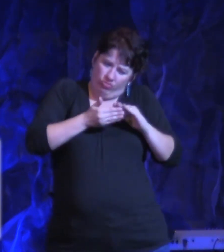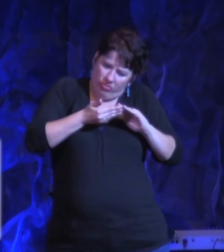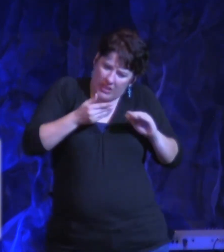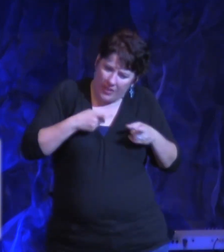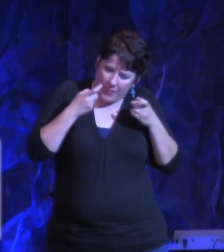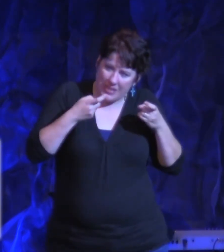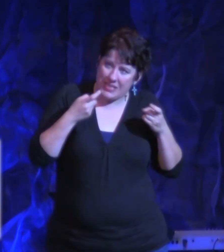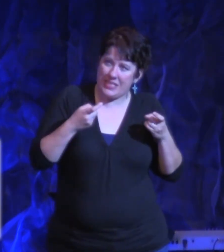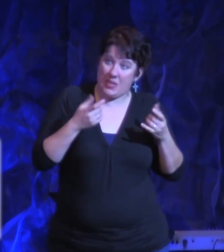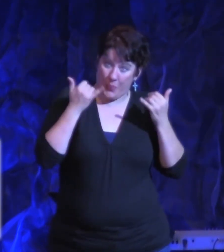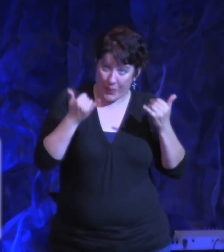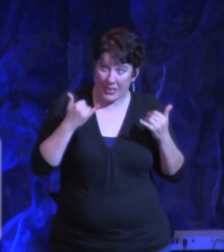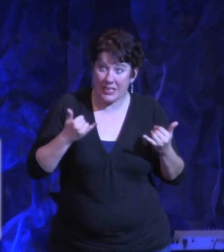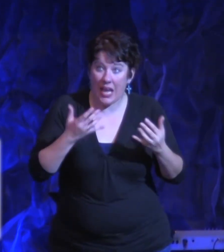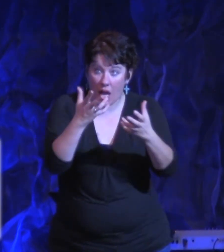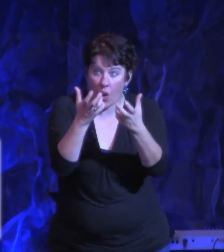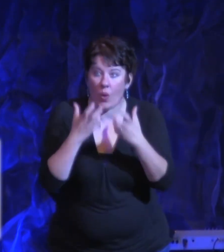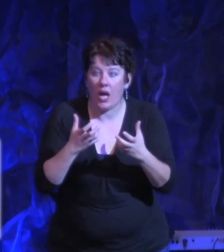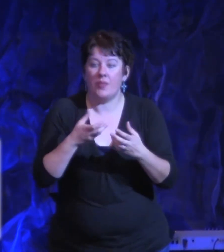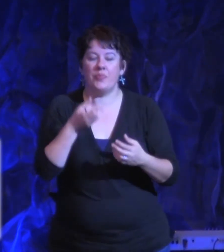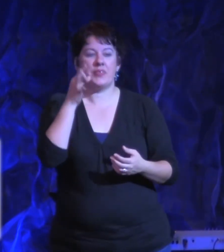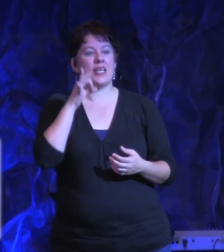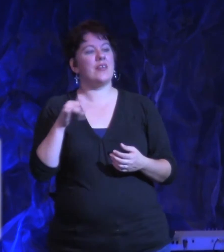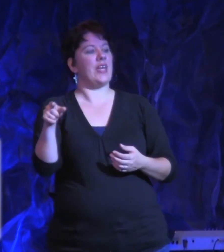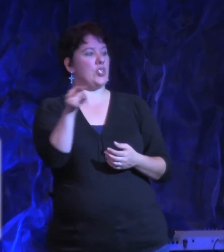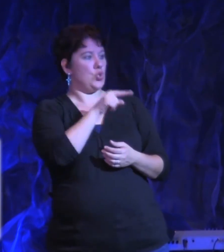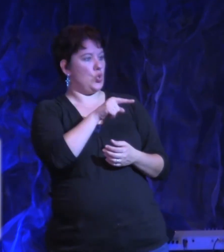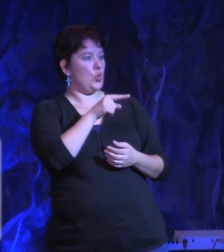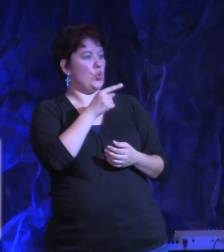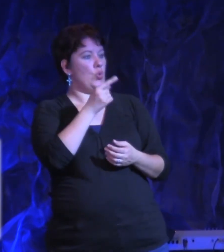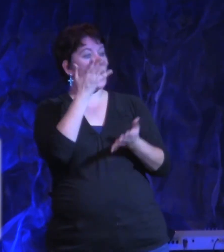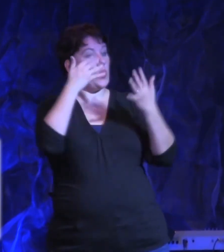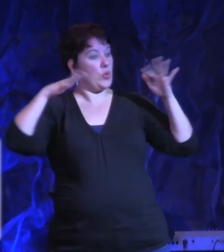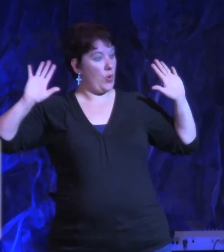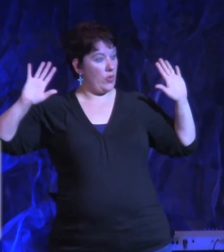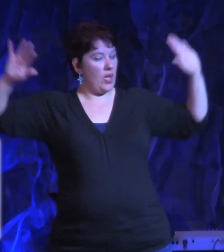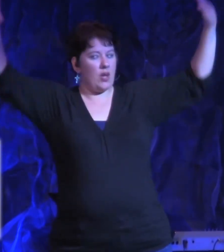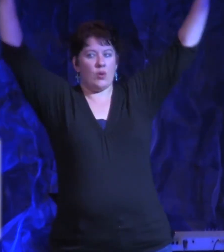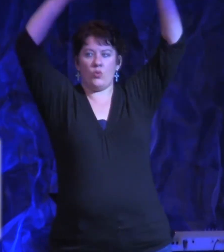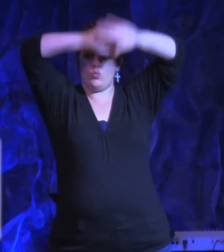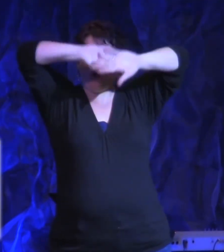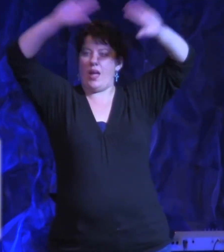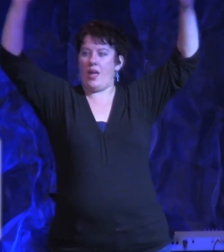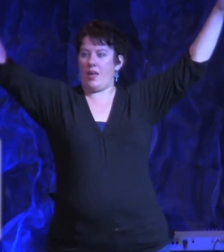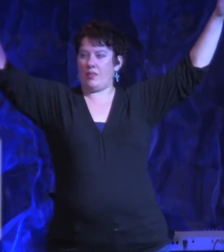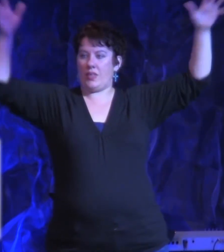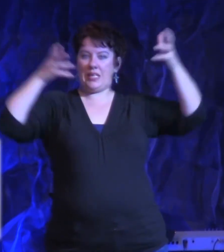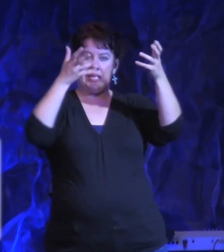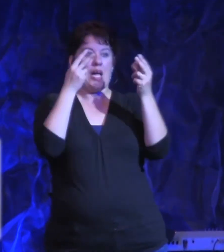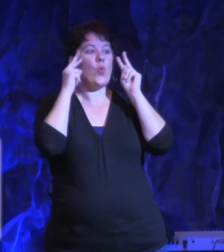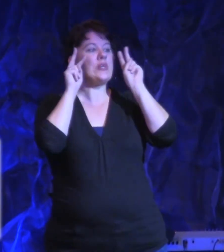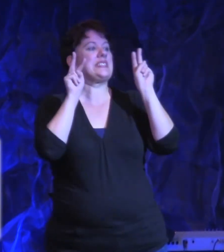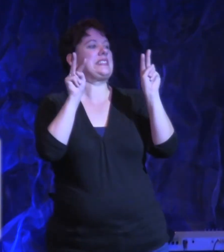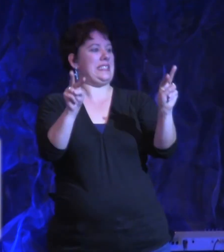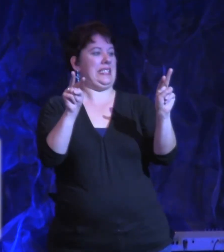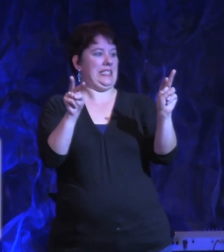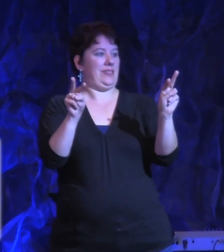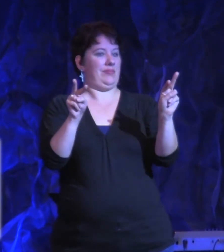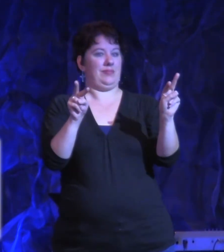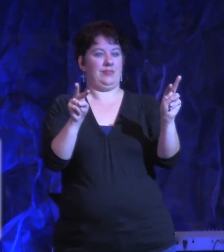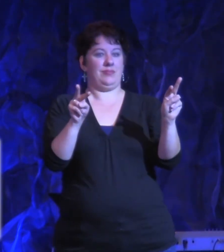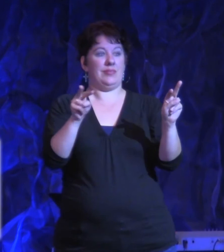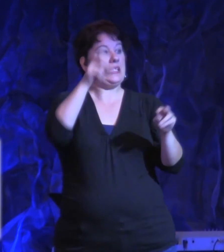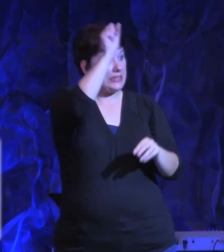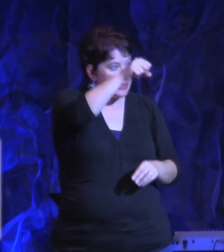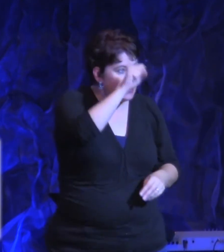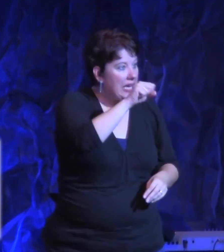If that's you, would you just raise both of your hands and wave them like this at me? Because I want, this is, there you go, there you go. Anybody else like that? Come